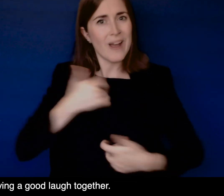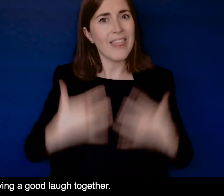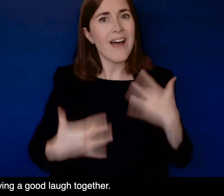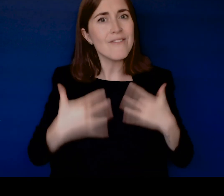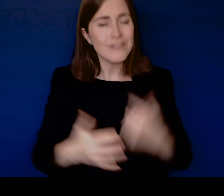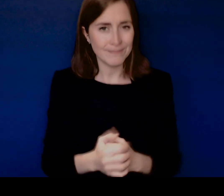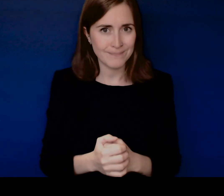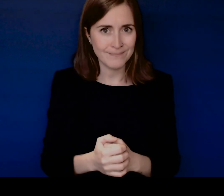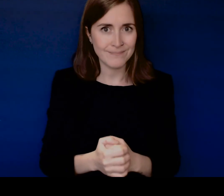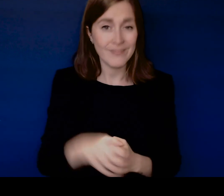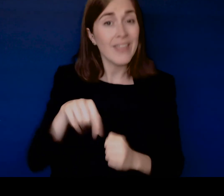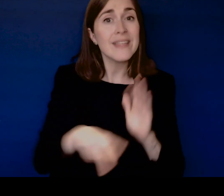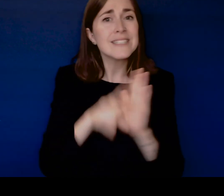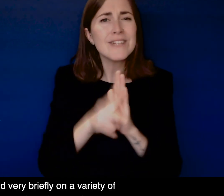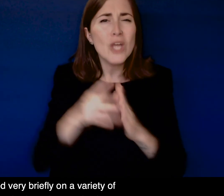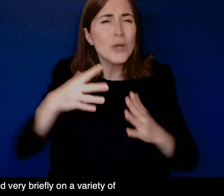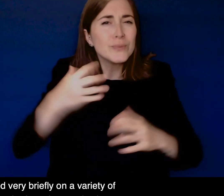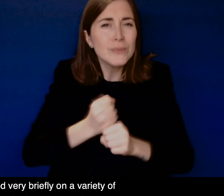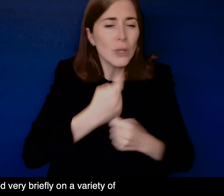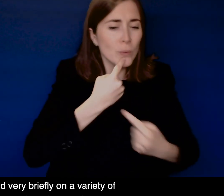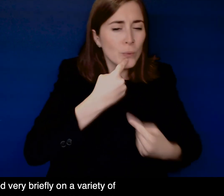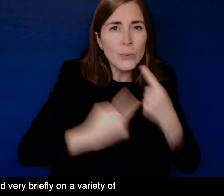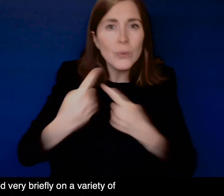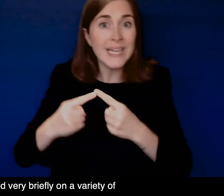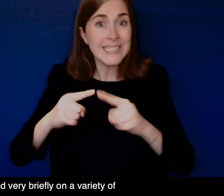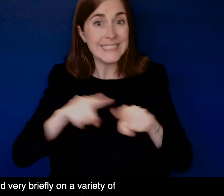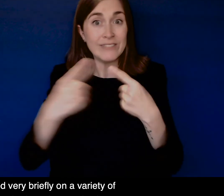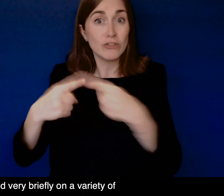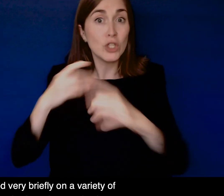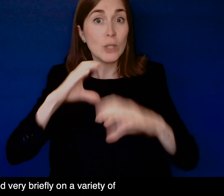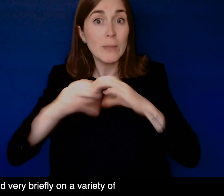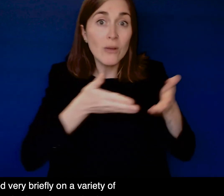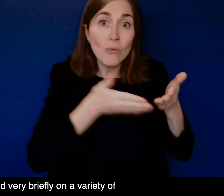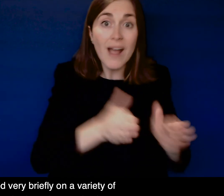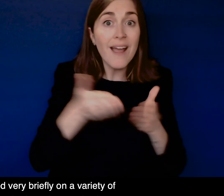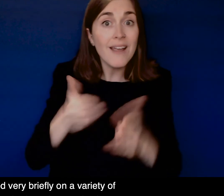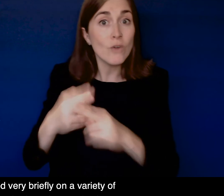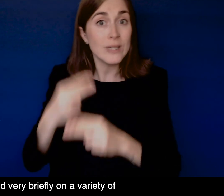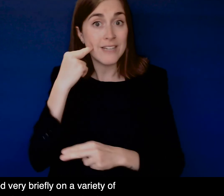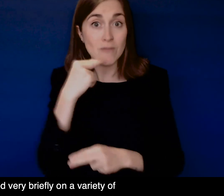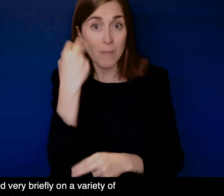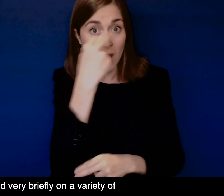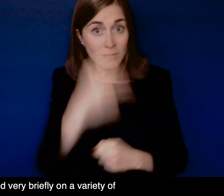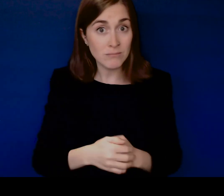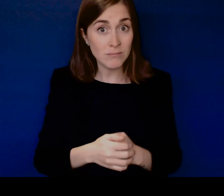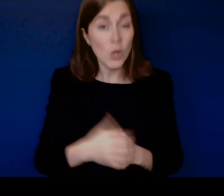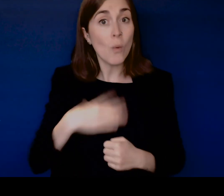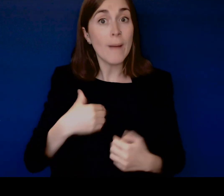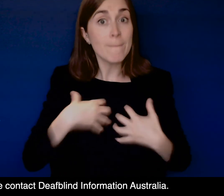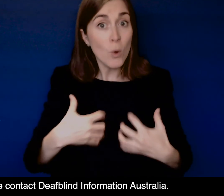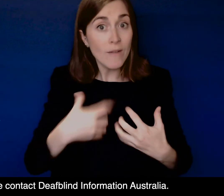good laugh together We have touched very briefly on a variety of communication methods and strategies here